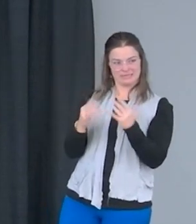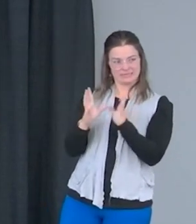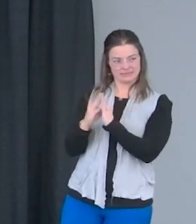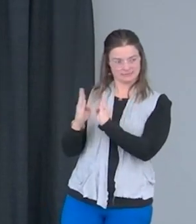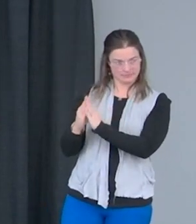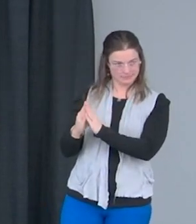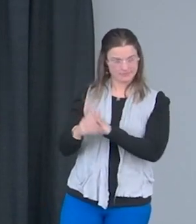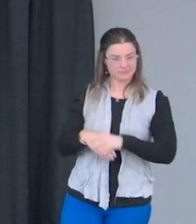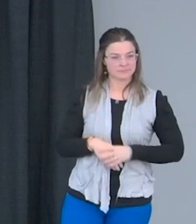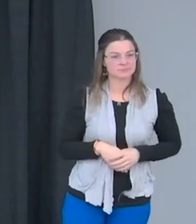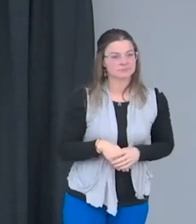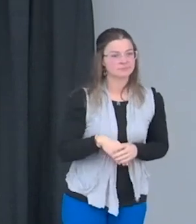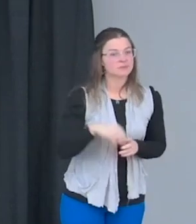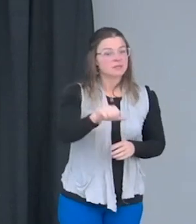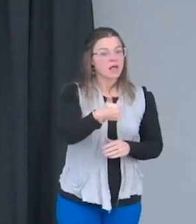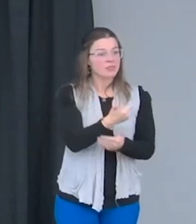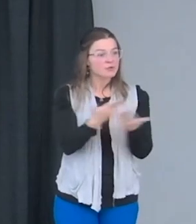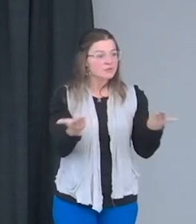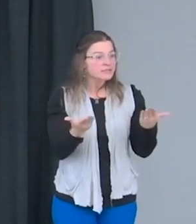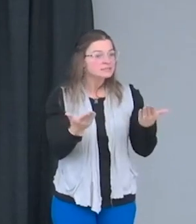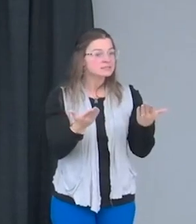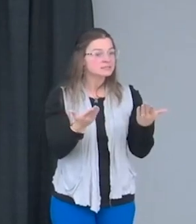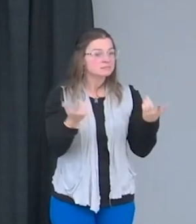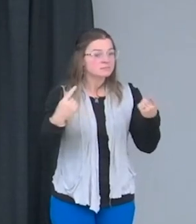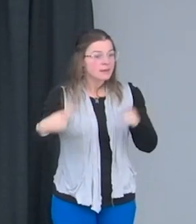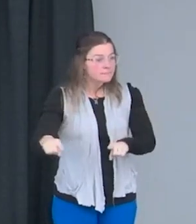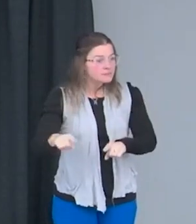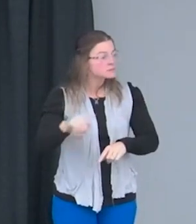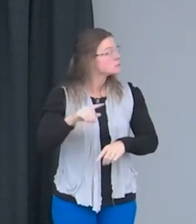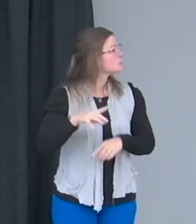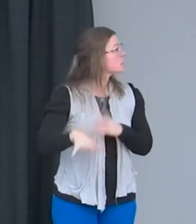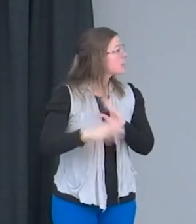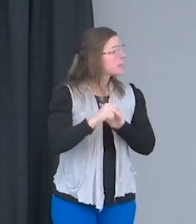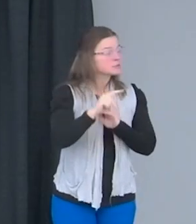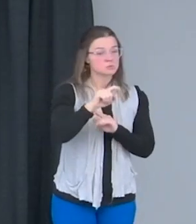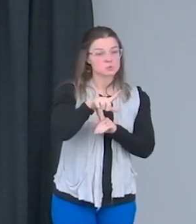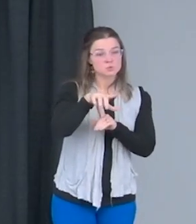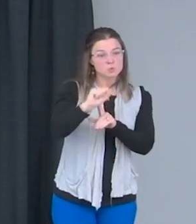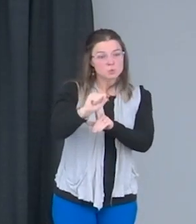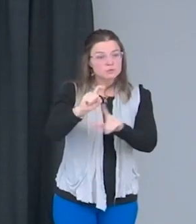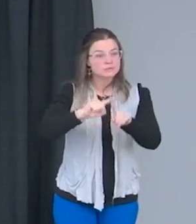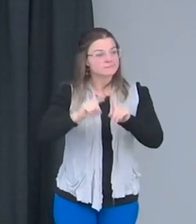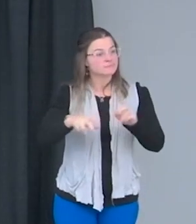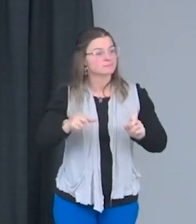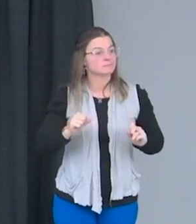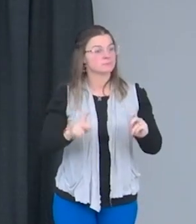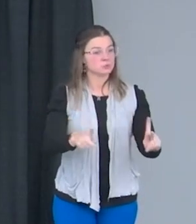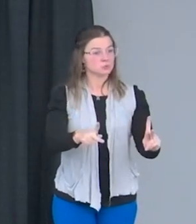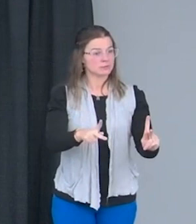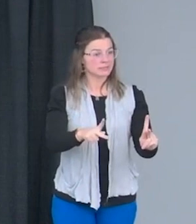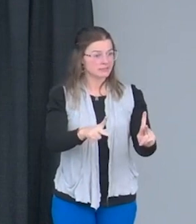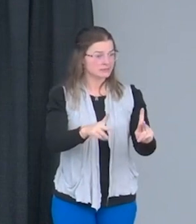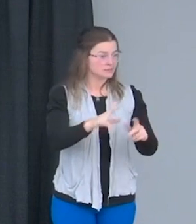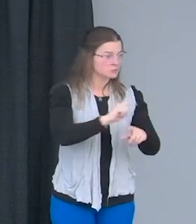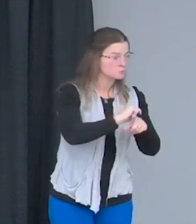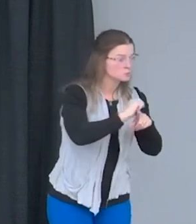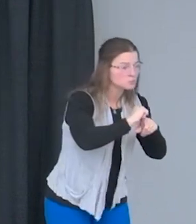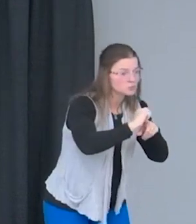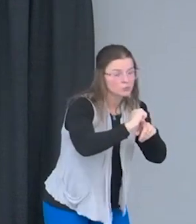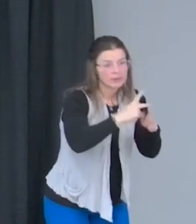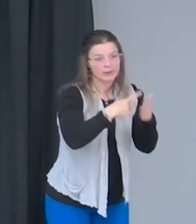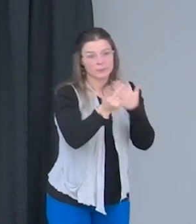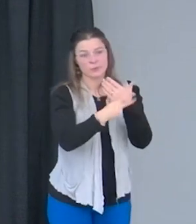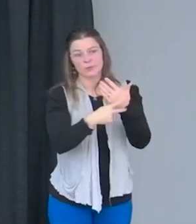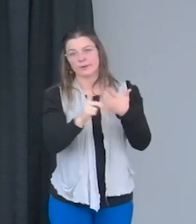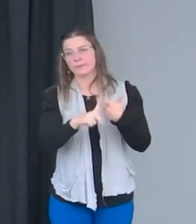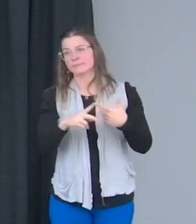our foundation funds is the tools and the opportunity, the training programs, the human